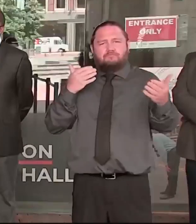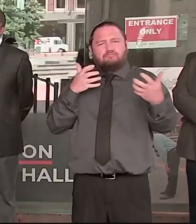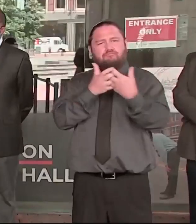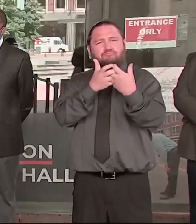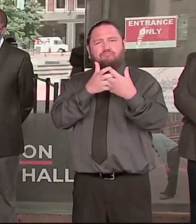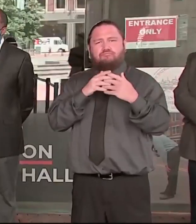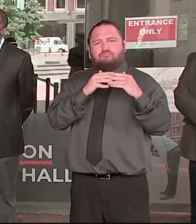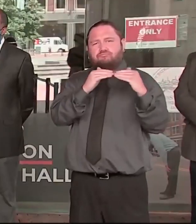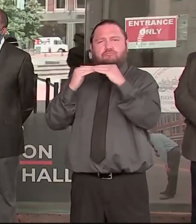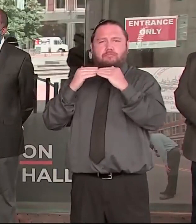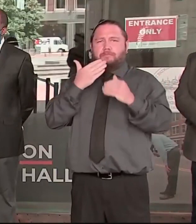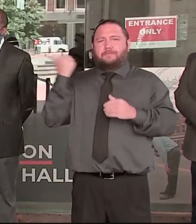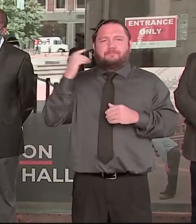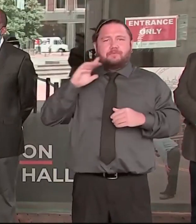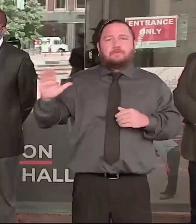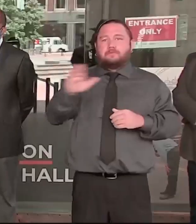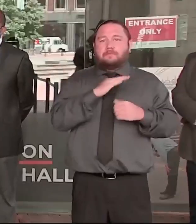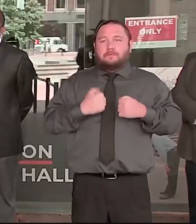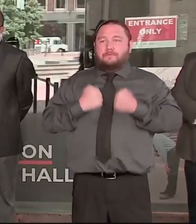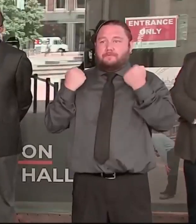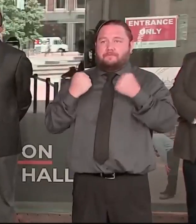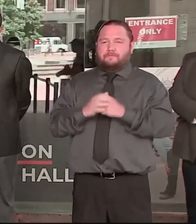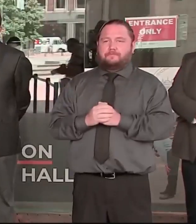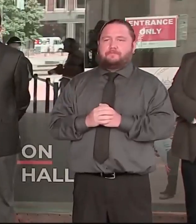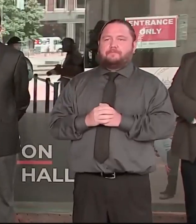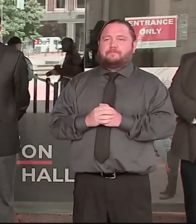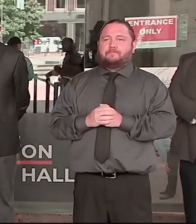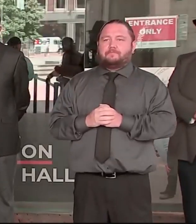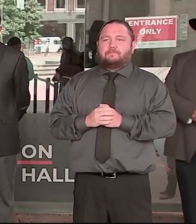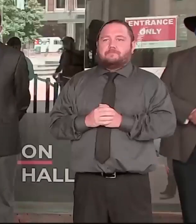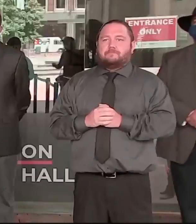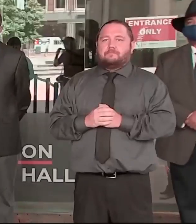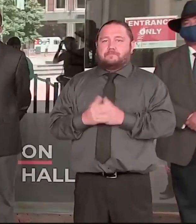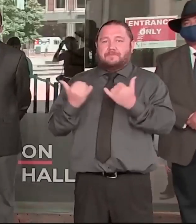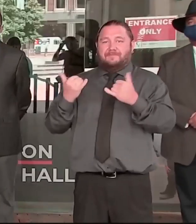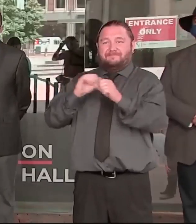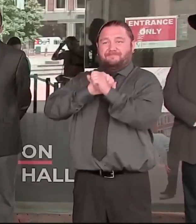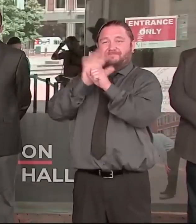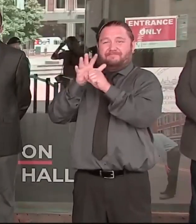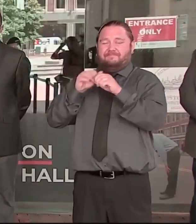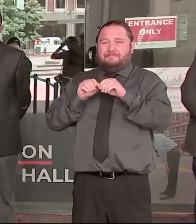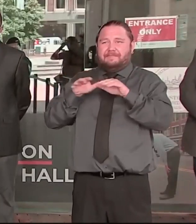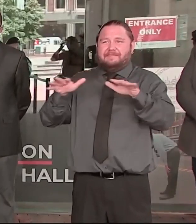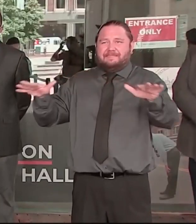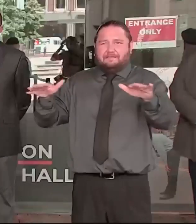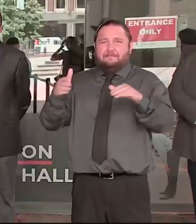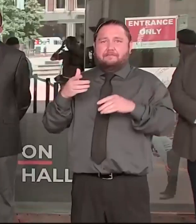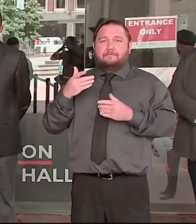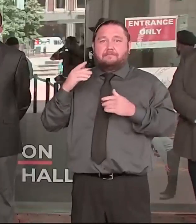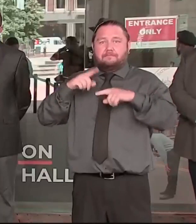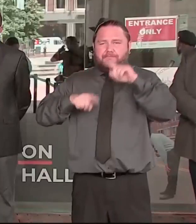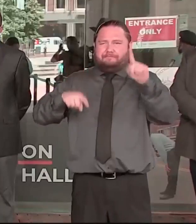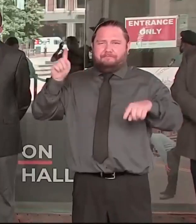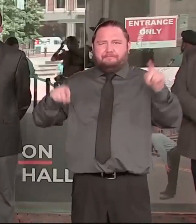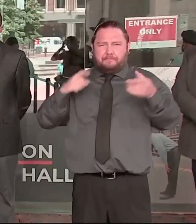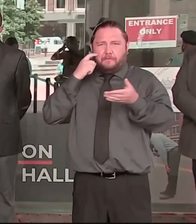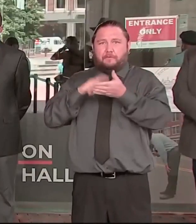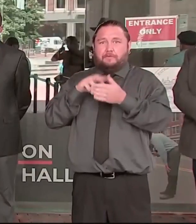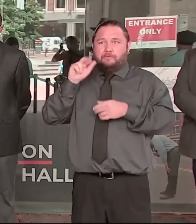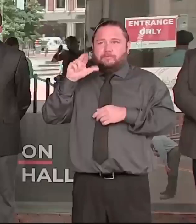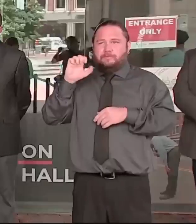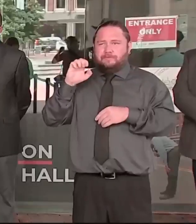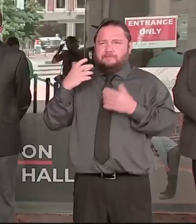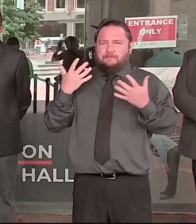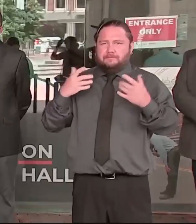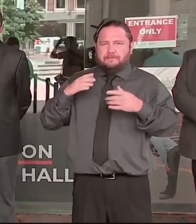stark pictures of what that looks like in financial vulnerability, housing insecurity. As I've